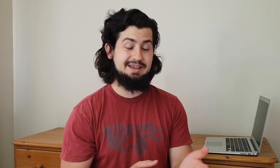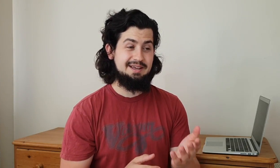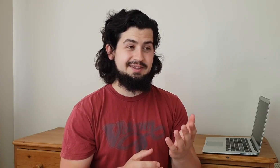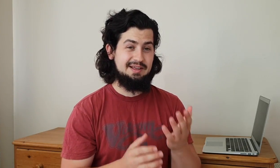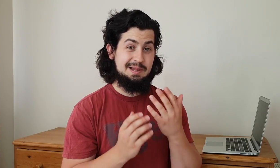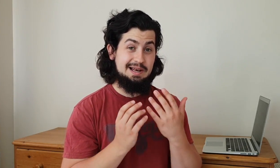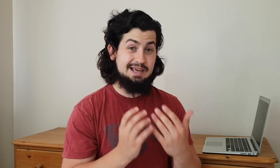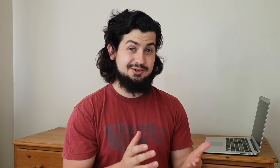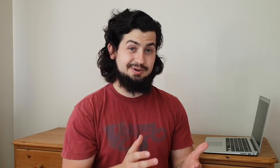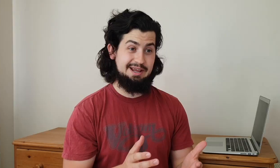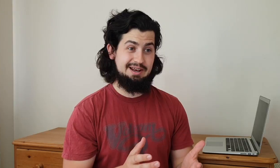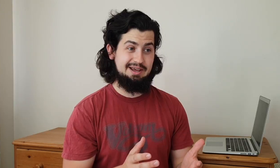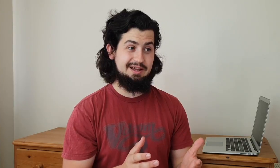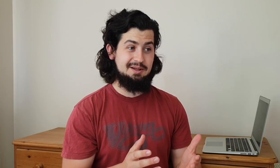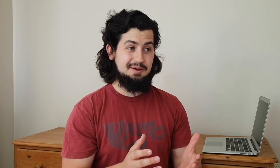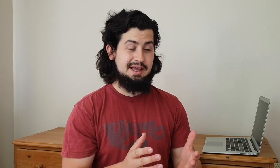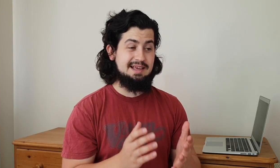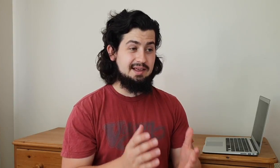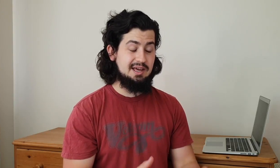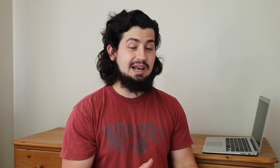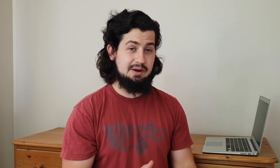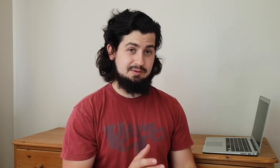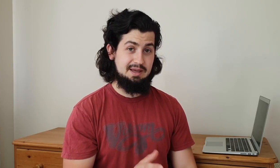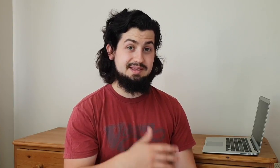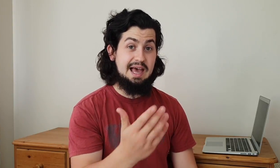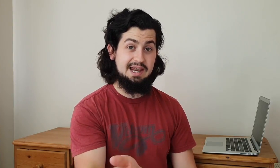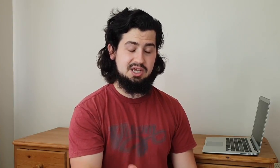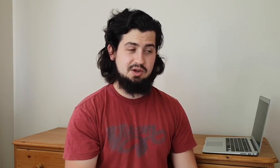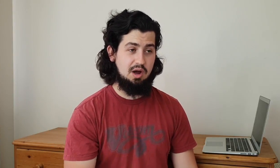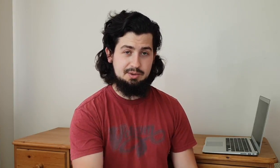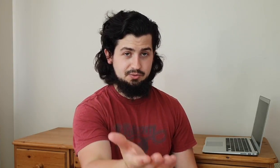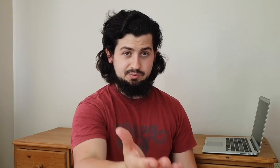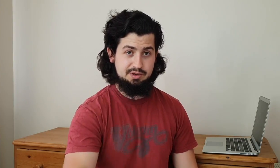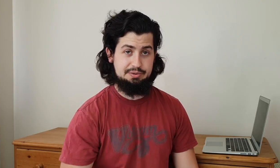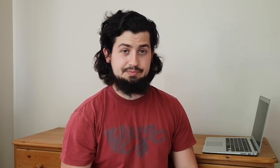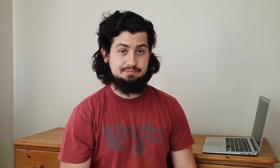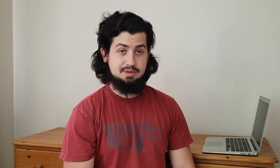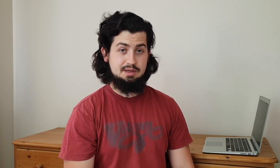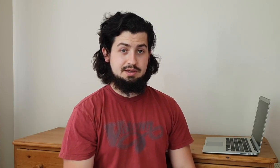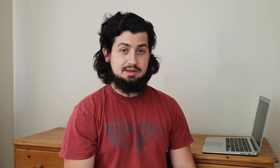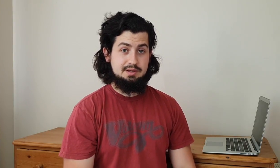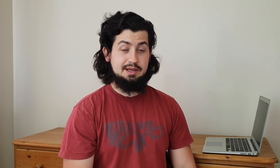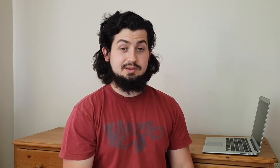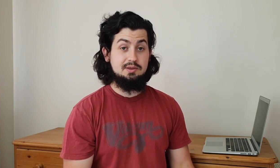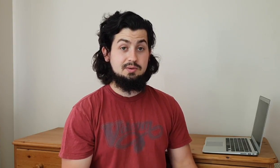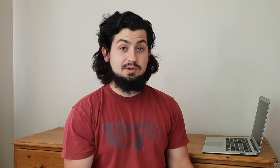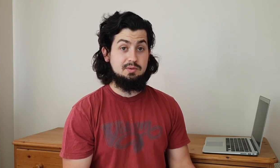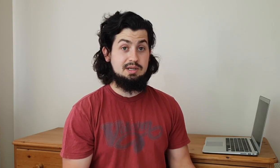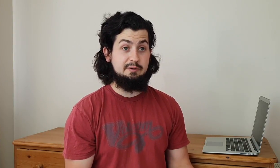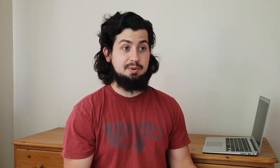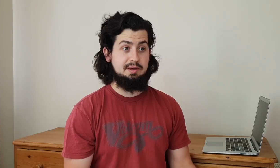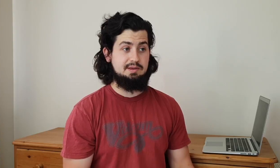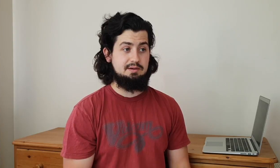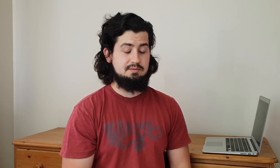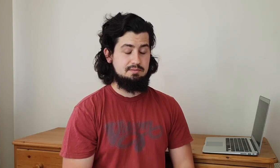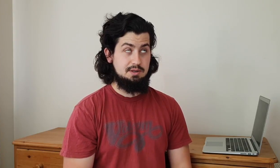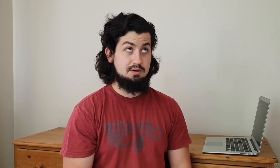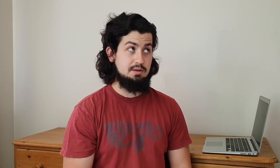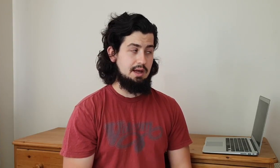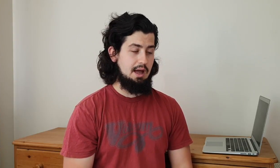that's literally like it's as clear as me telling you i'm annoyed with you like to to a deaf person me doing that